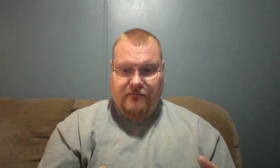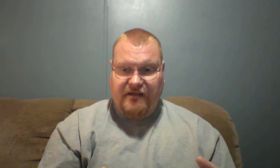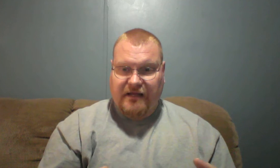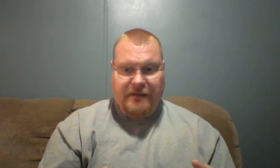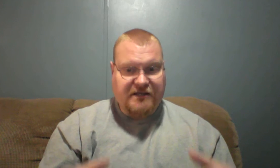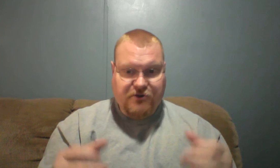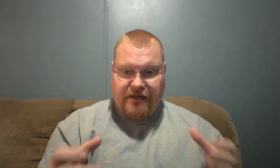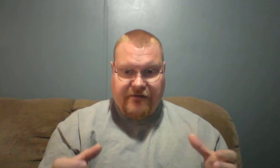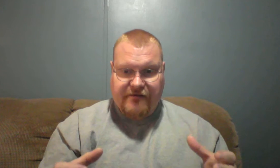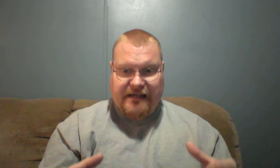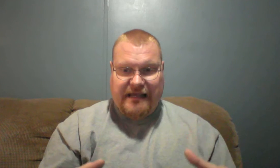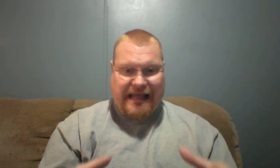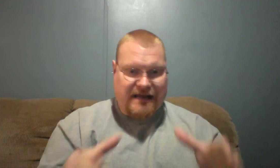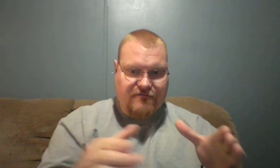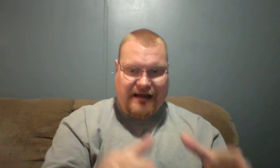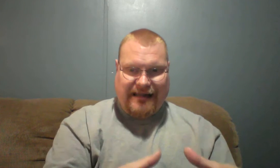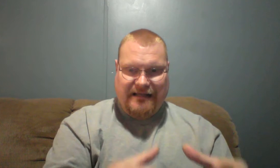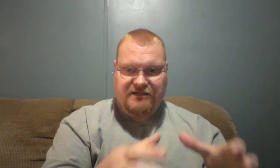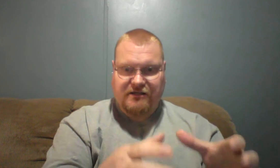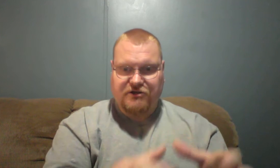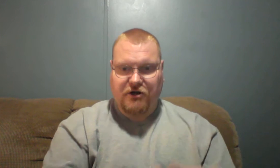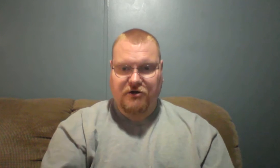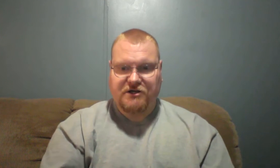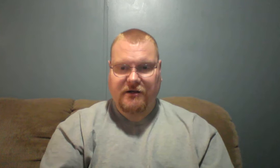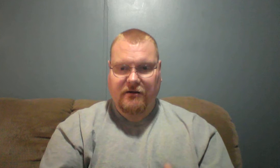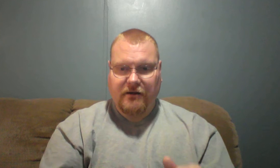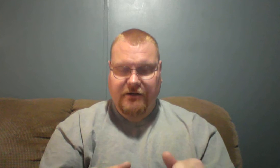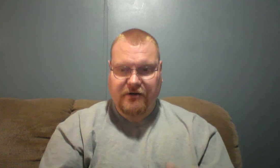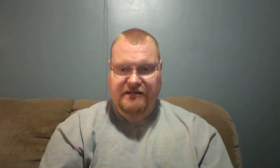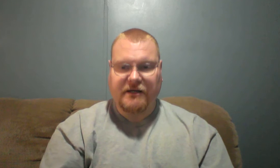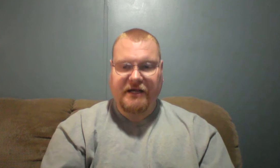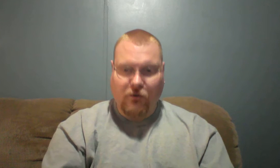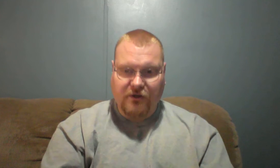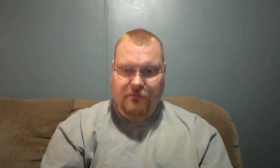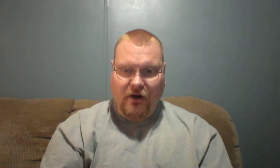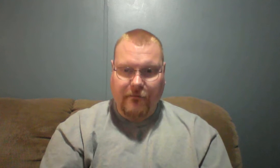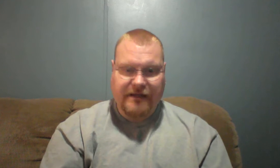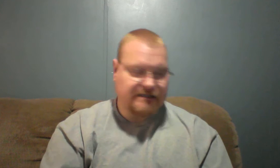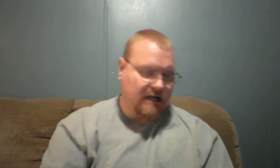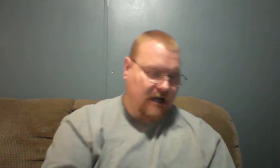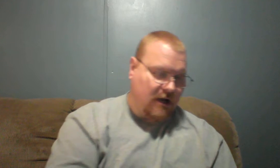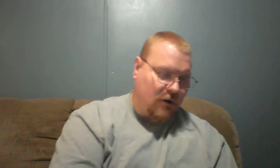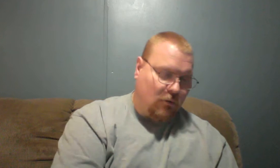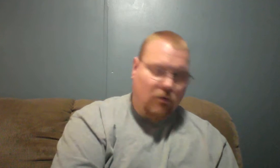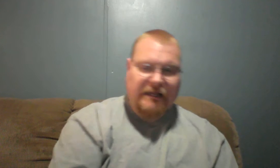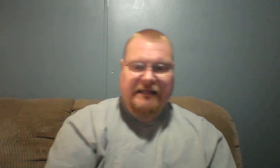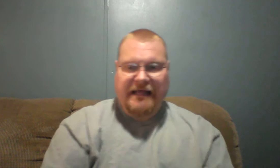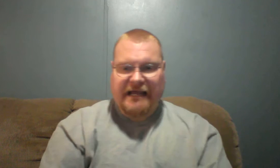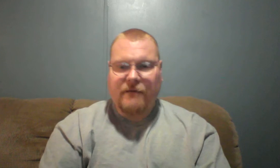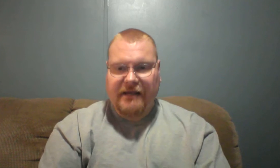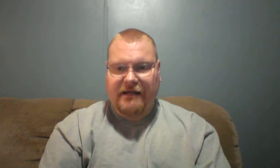Demi is doing everything he can to fight against the church. He tries to, you know what the problem is? We let him in.